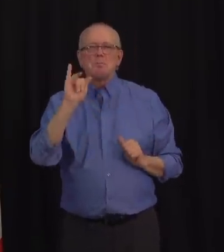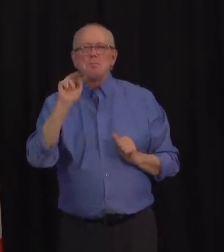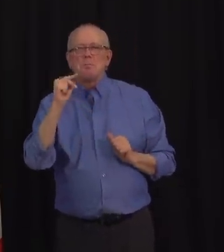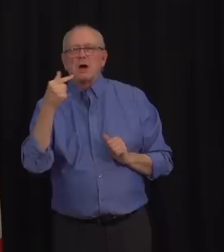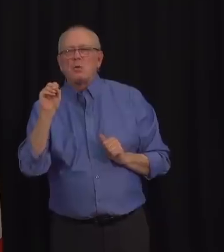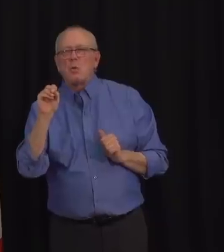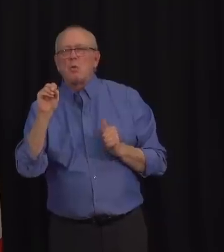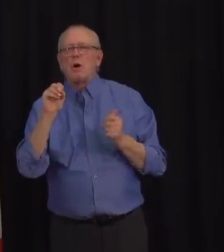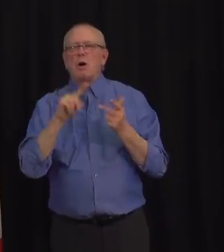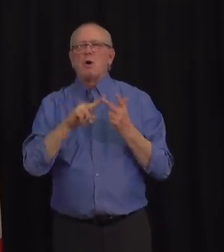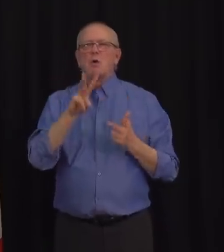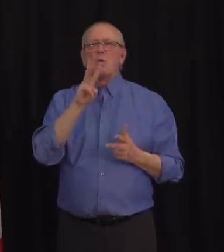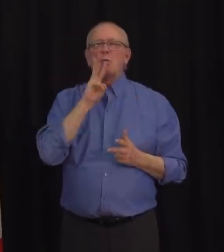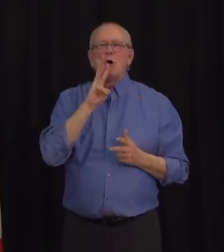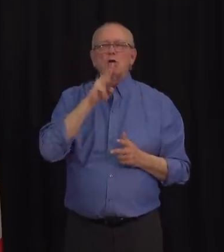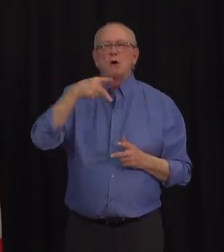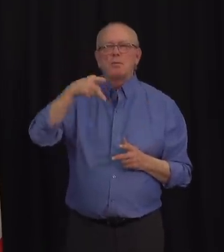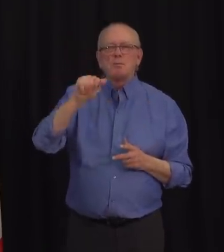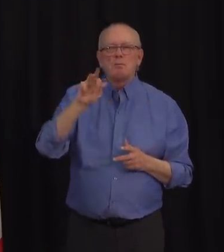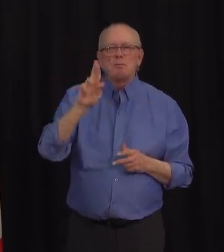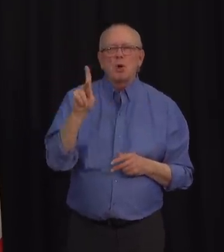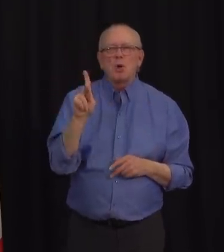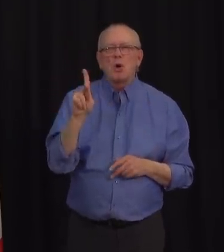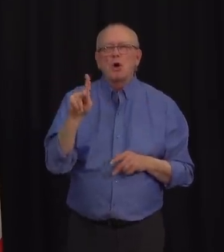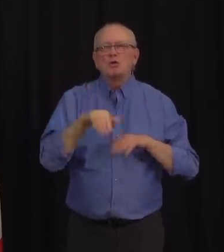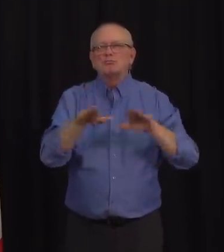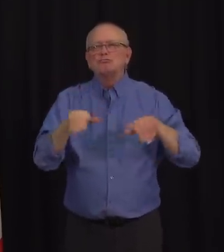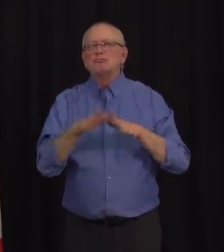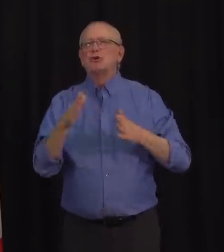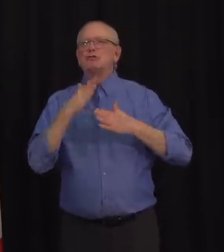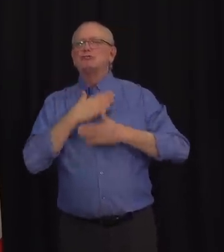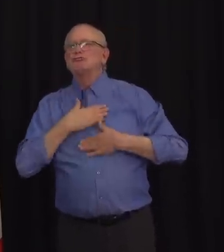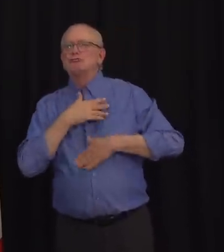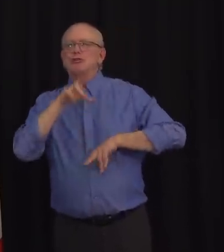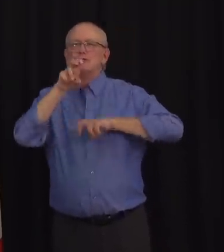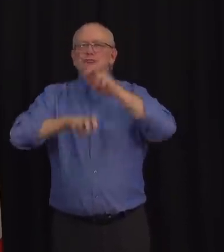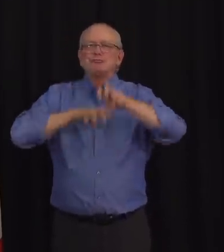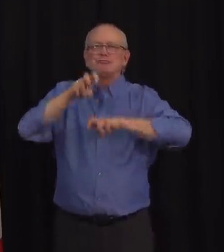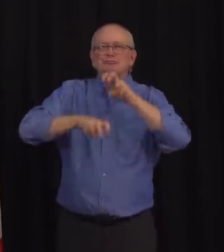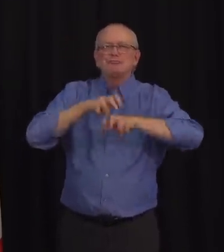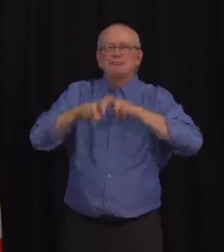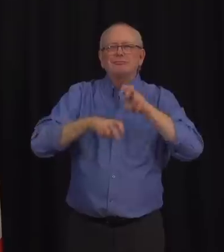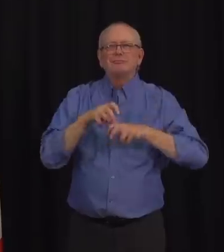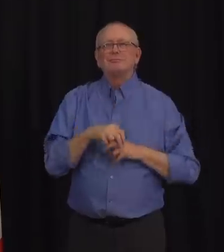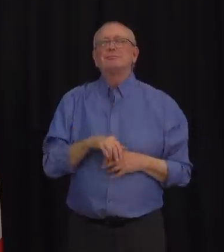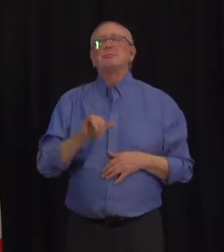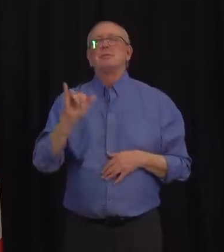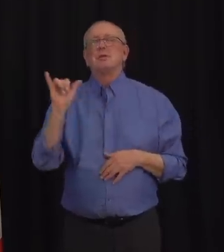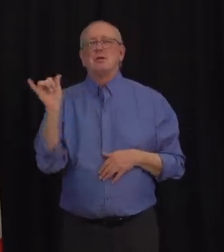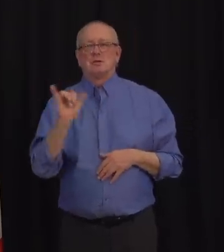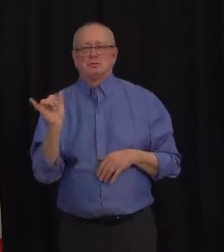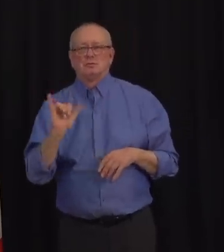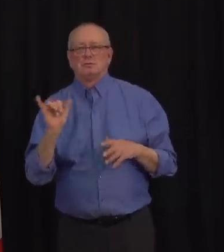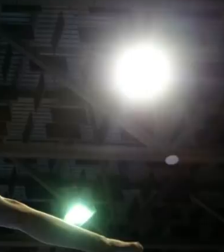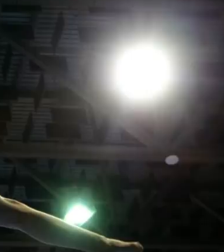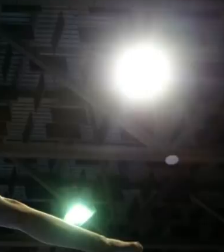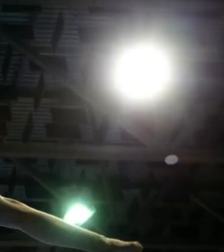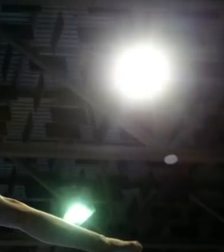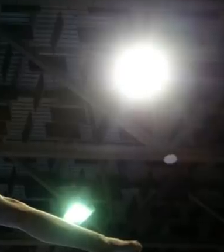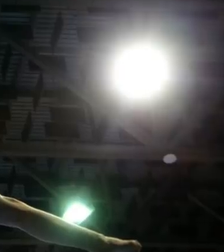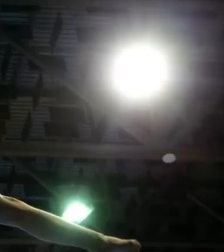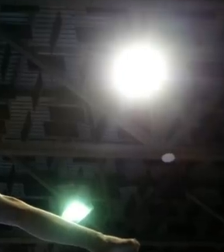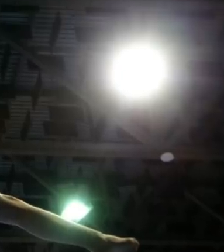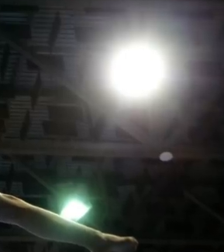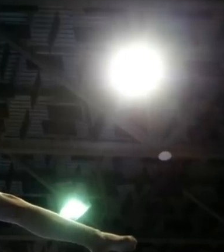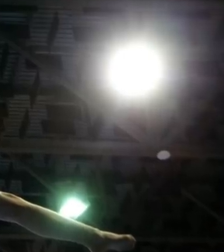parks. It also applies to fitness and recreation centers, pools, and physical activity centers and facilities,